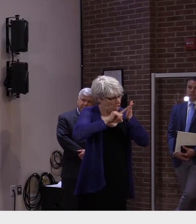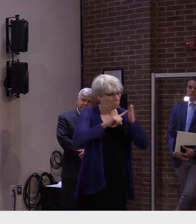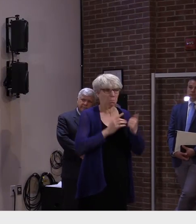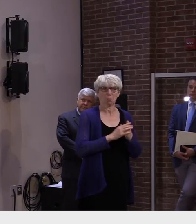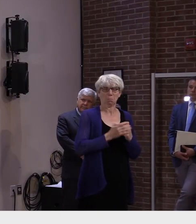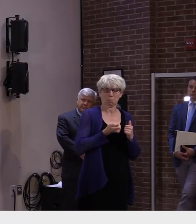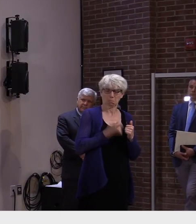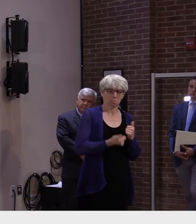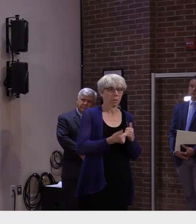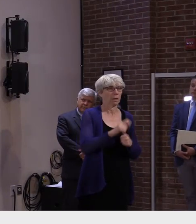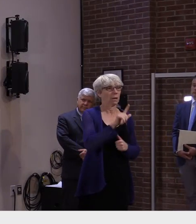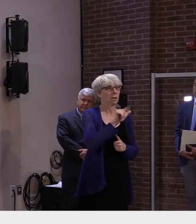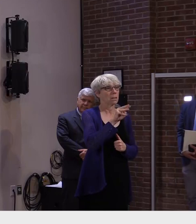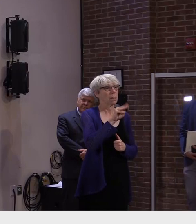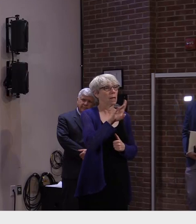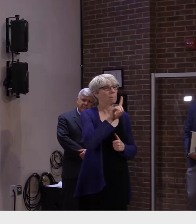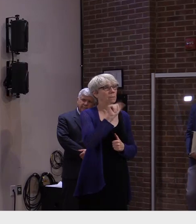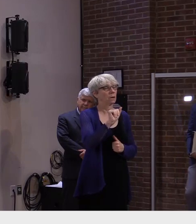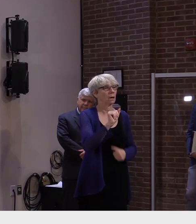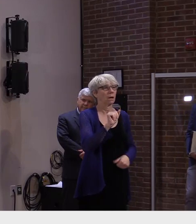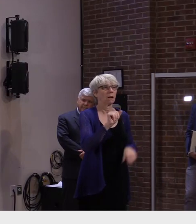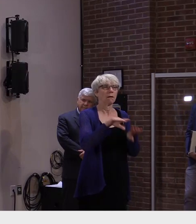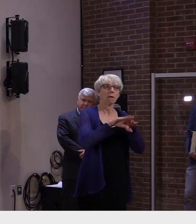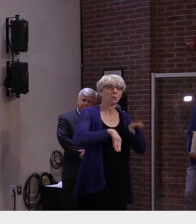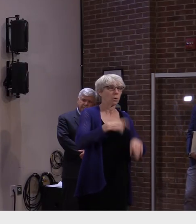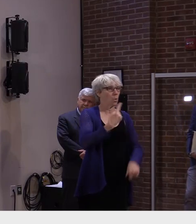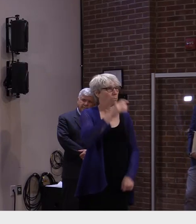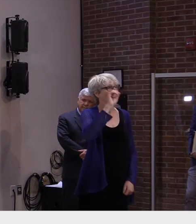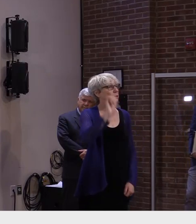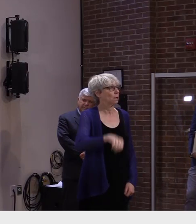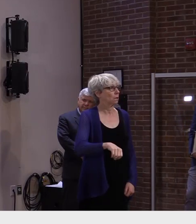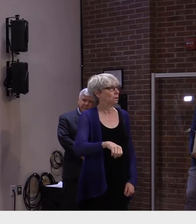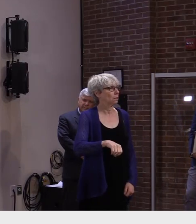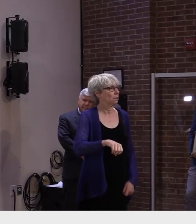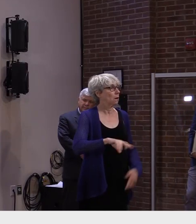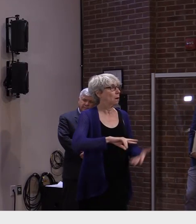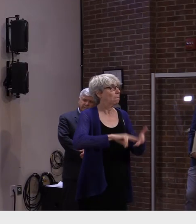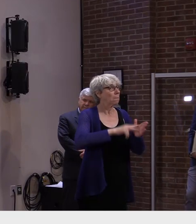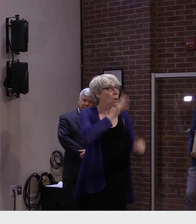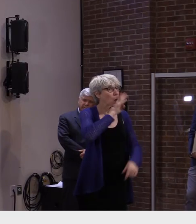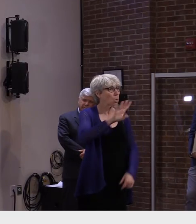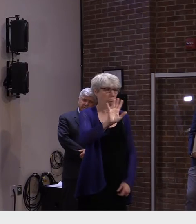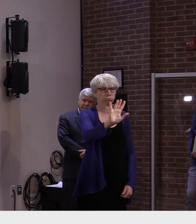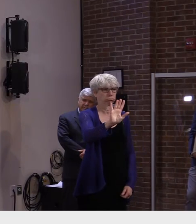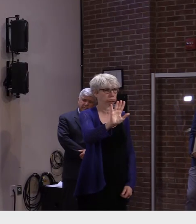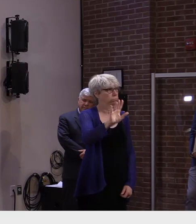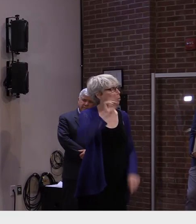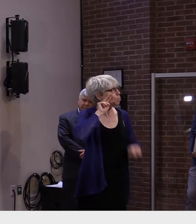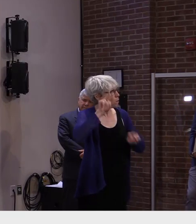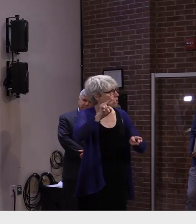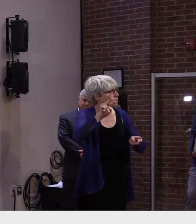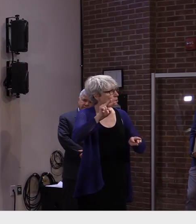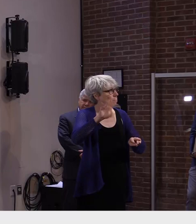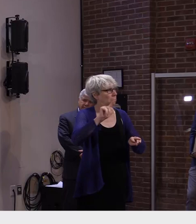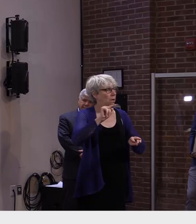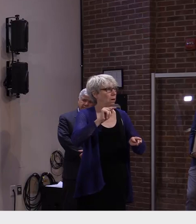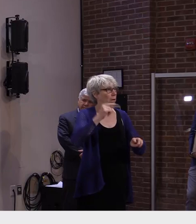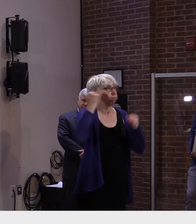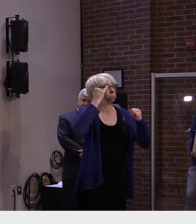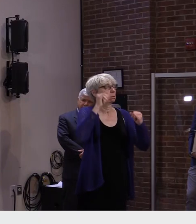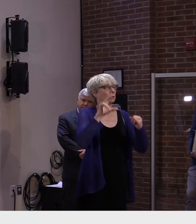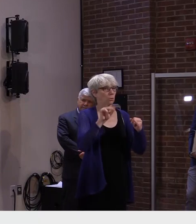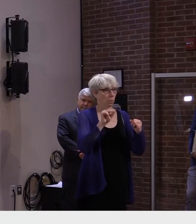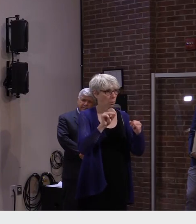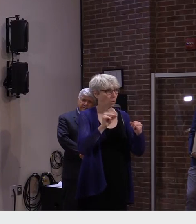1%. So they do bear watching. We don't really know what they're going to turn into. The CDC has this whole kind of